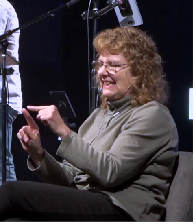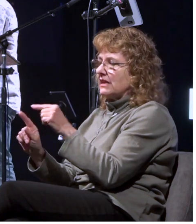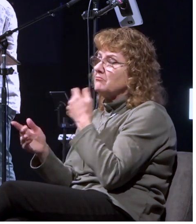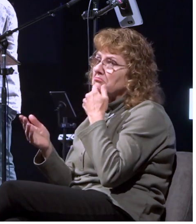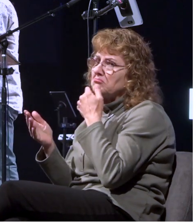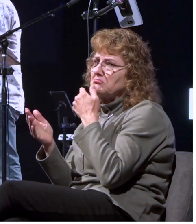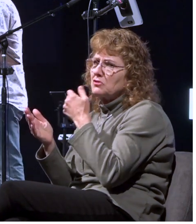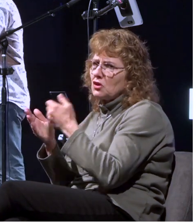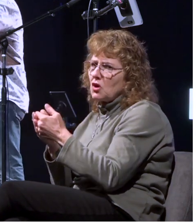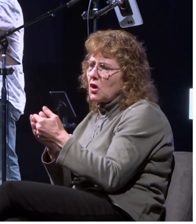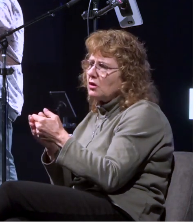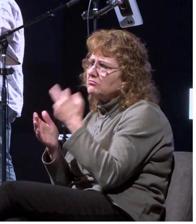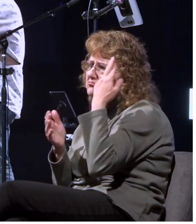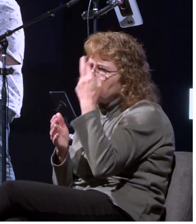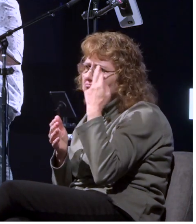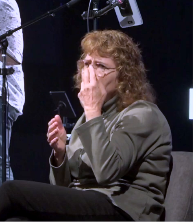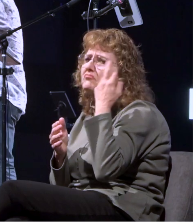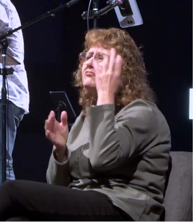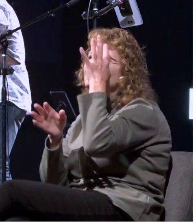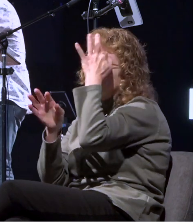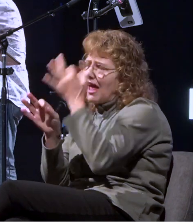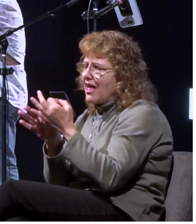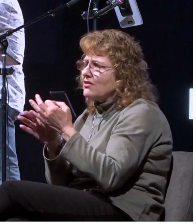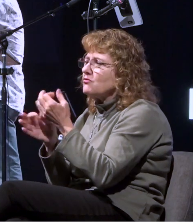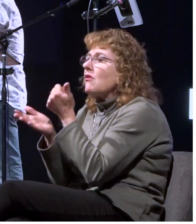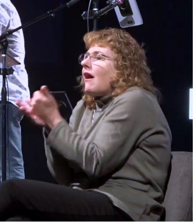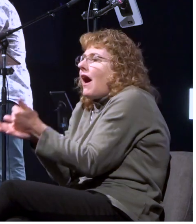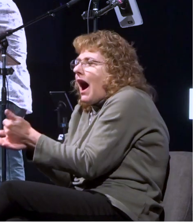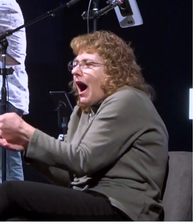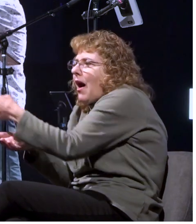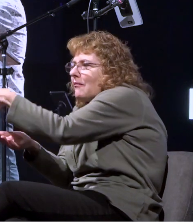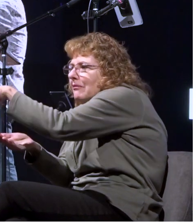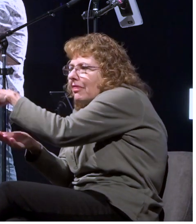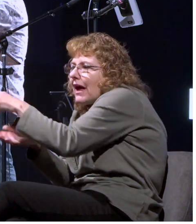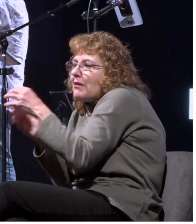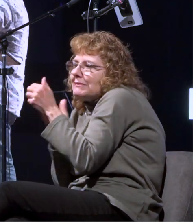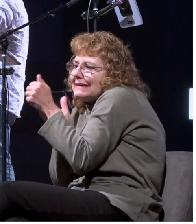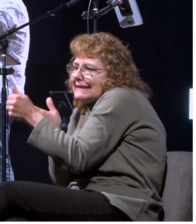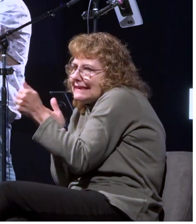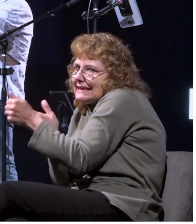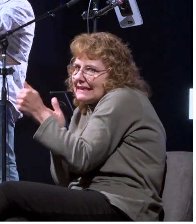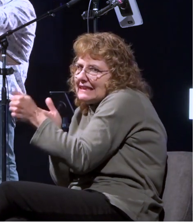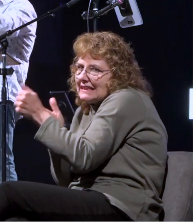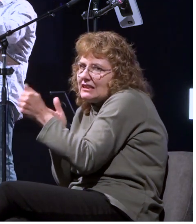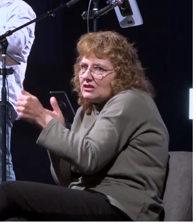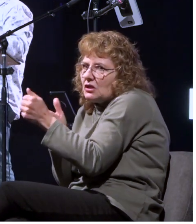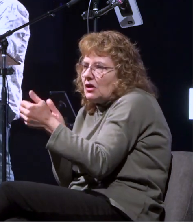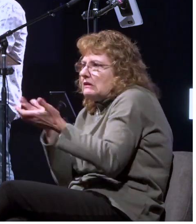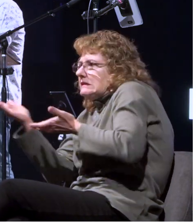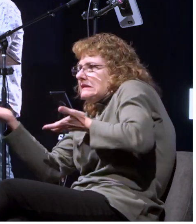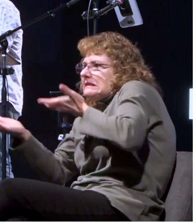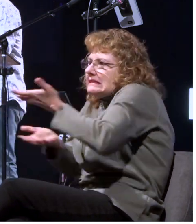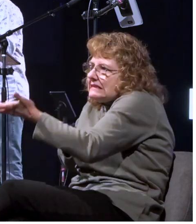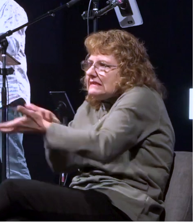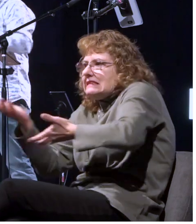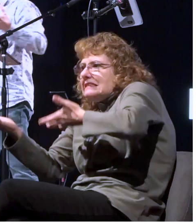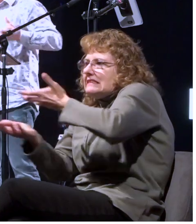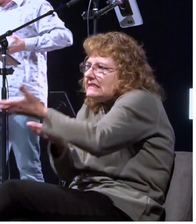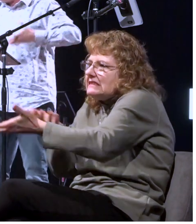to help the leader leader lead you want to make the leader successful so what do you